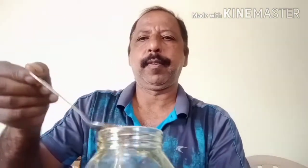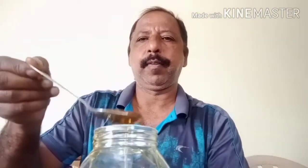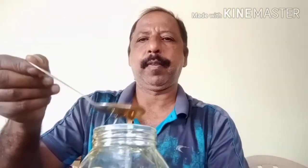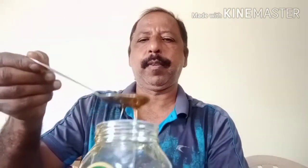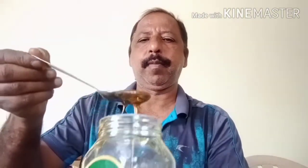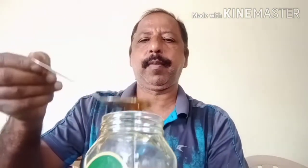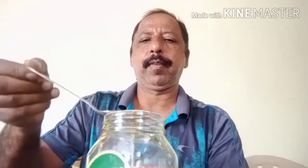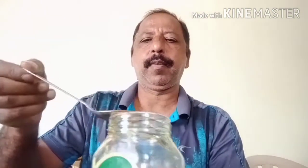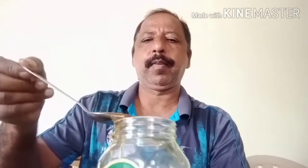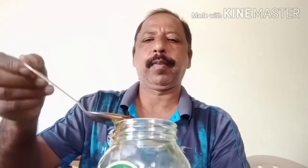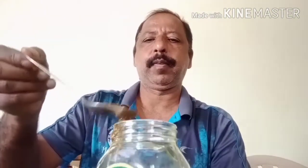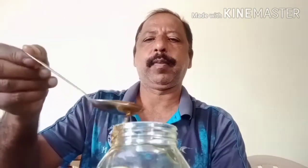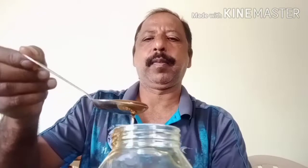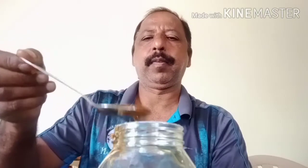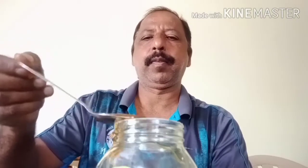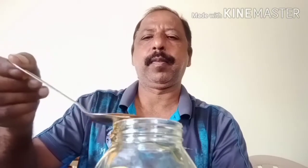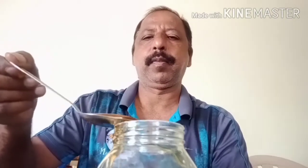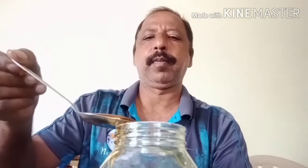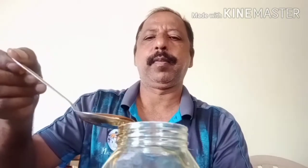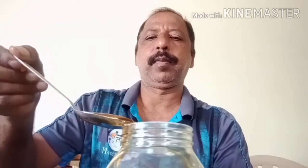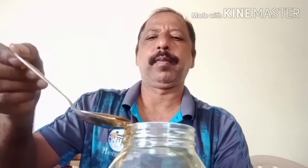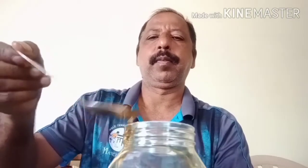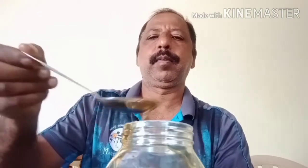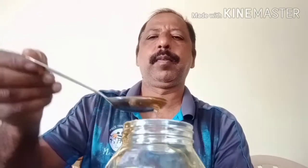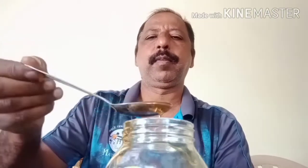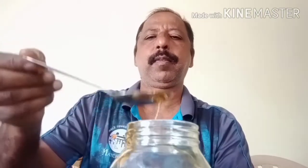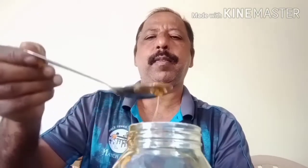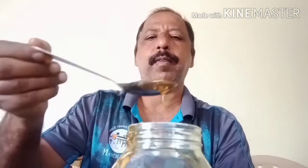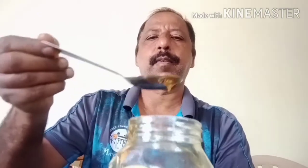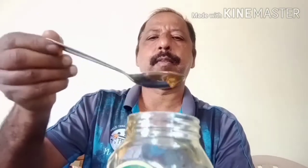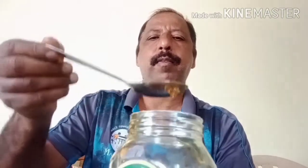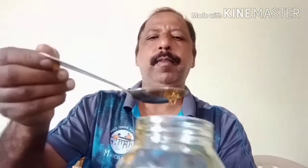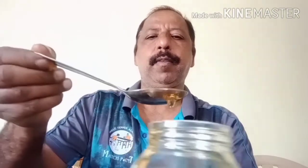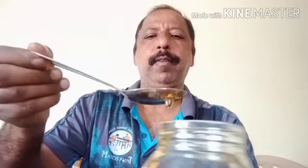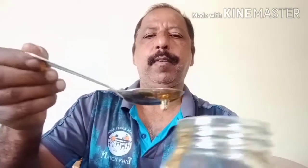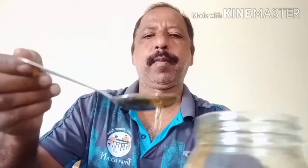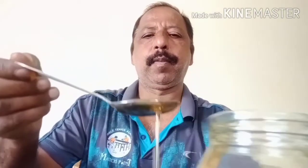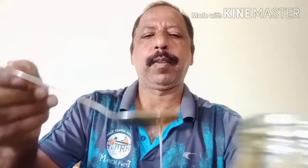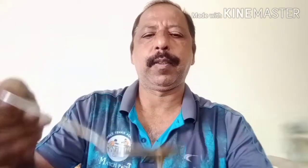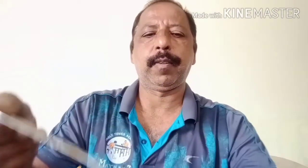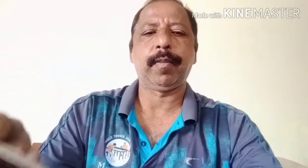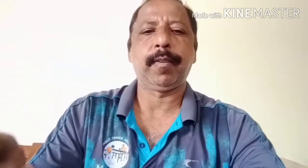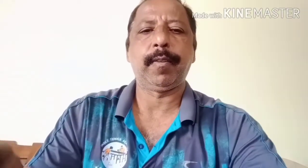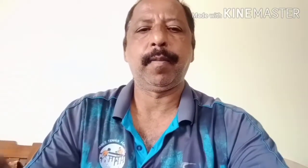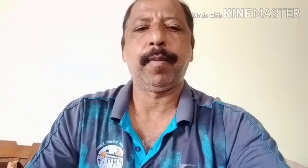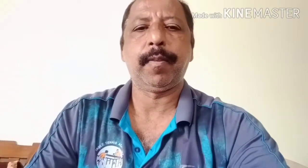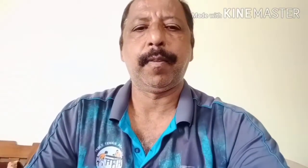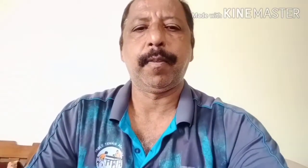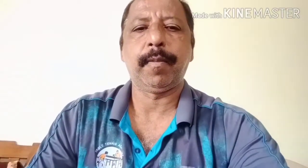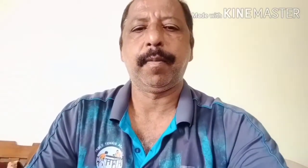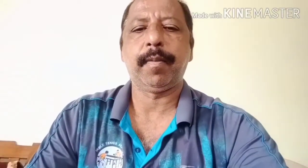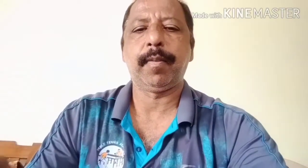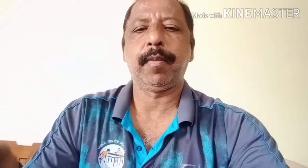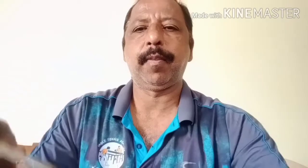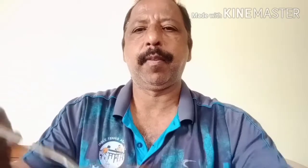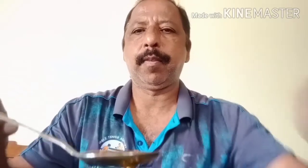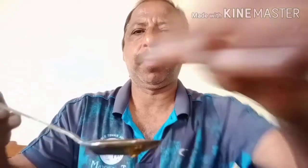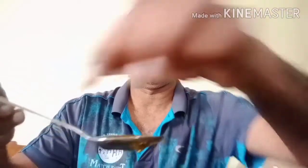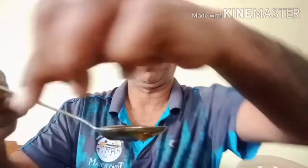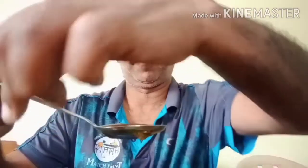about, you cannot let your boss... I believe you were talking to me about the 10th schedule. You get your questions for that. Okay, you don't want to talk about the politics